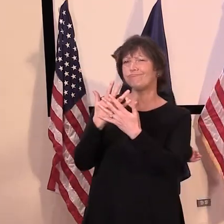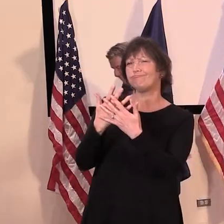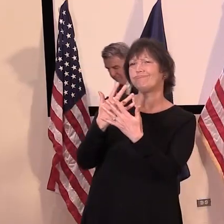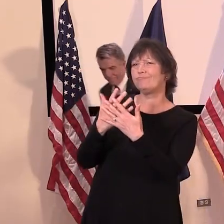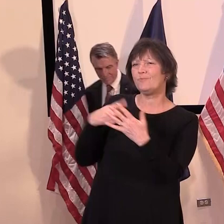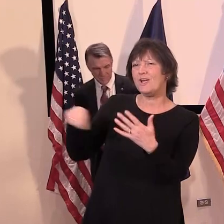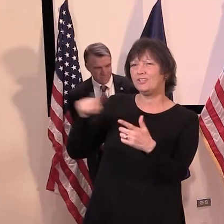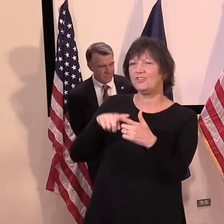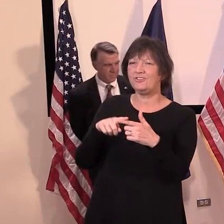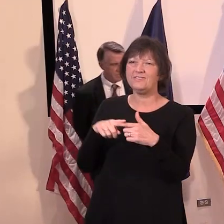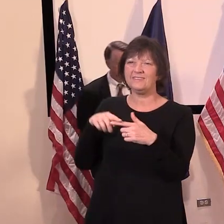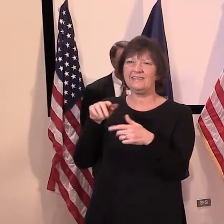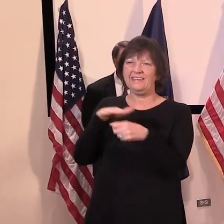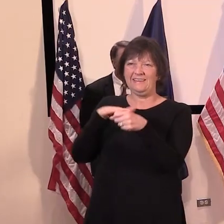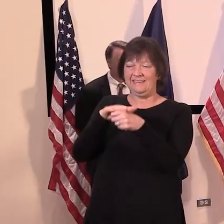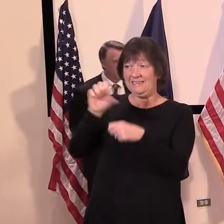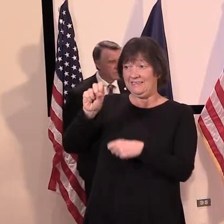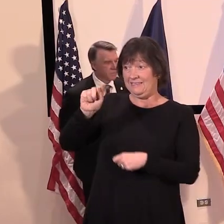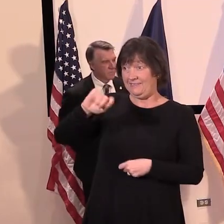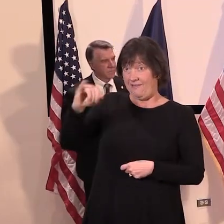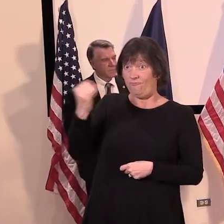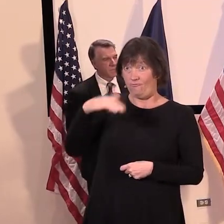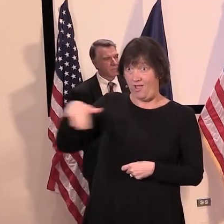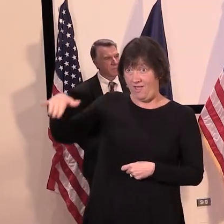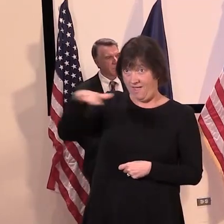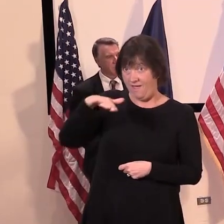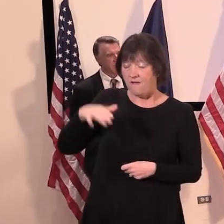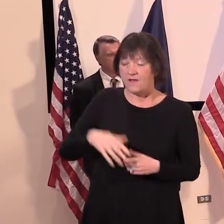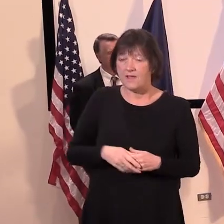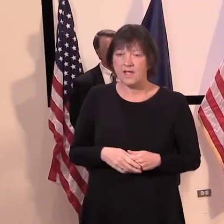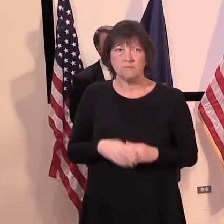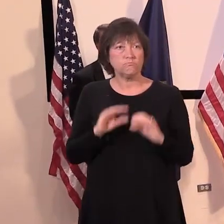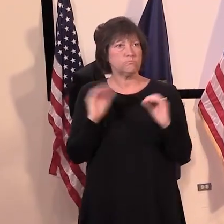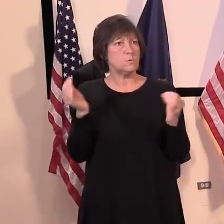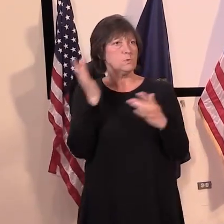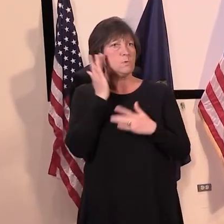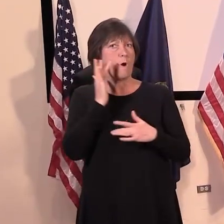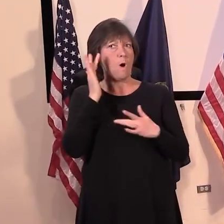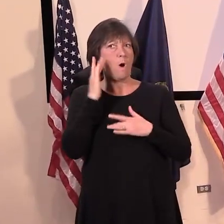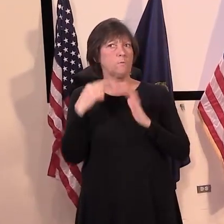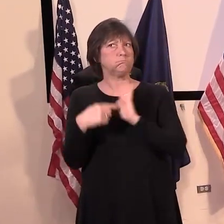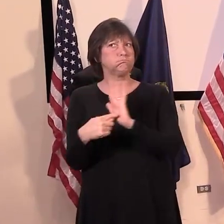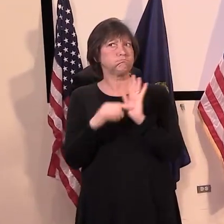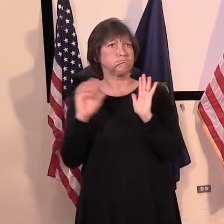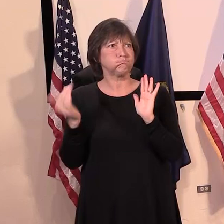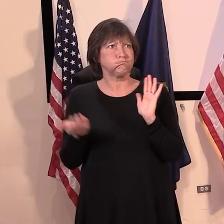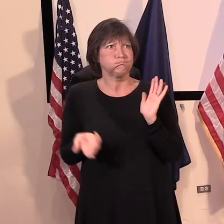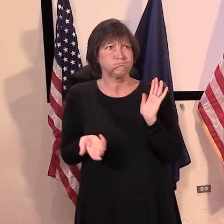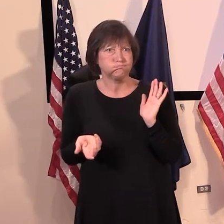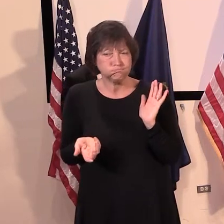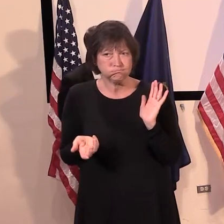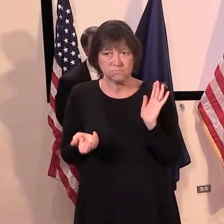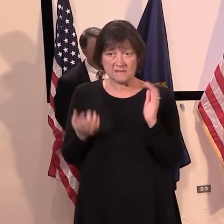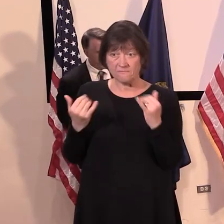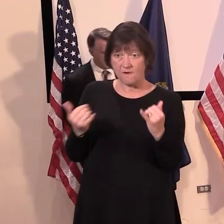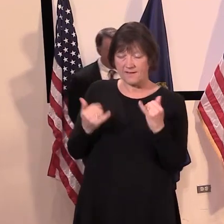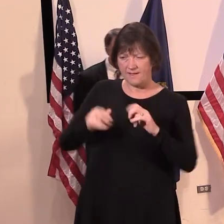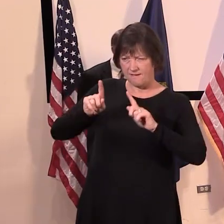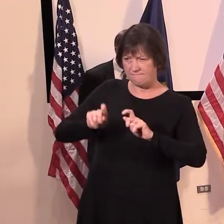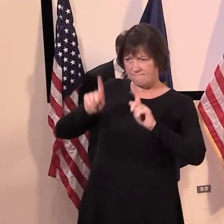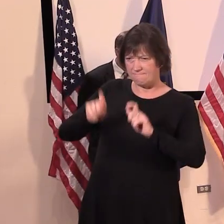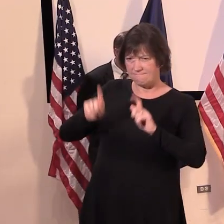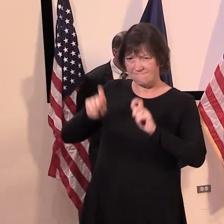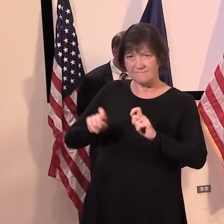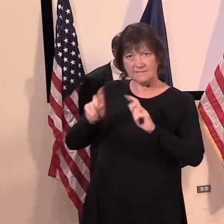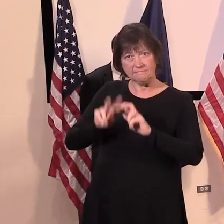the search facility here in St. Johnsbury, uh, are not showing any symptoms of the virus and are currently undergoing testing,